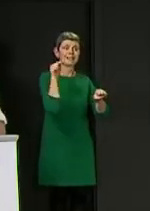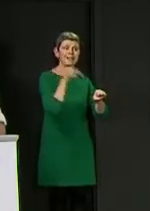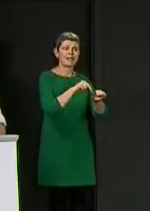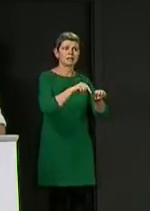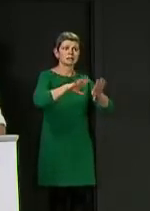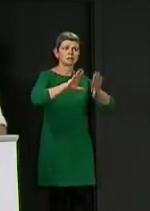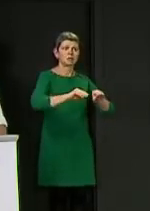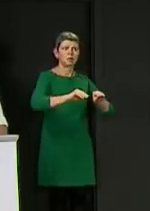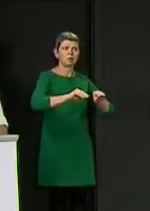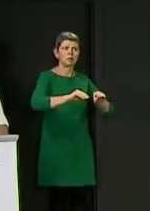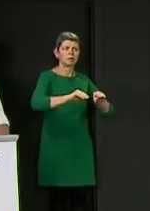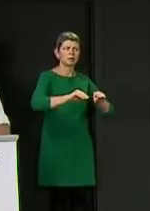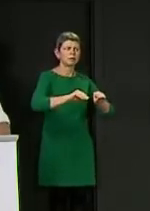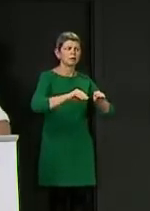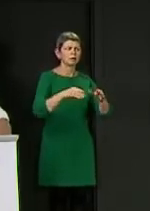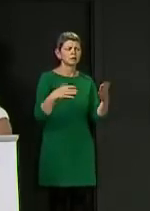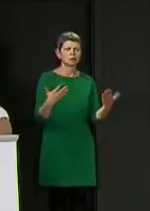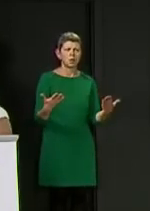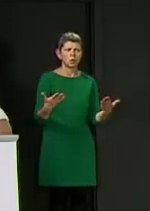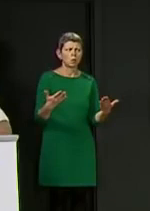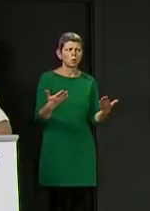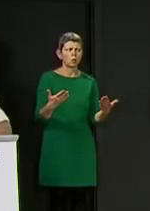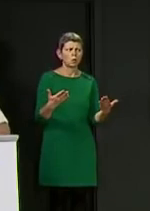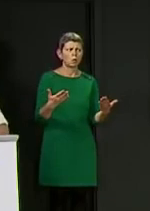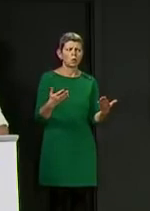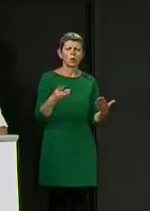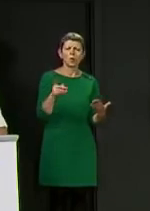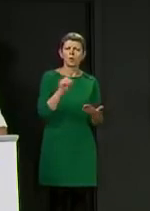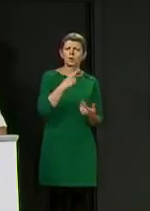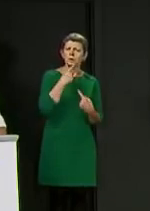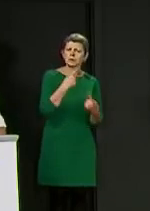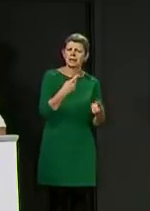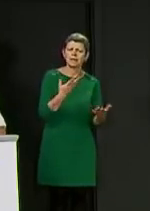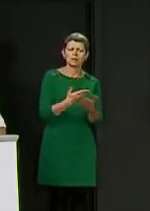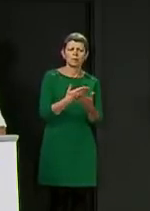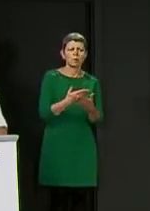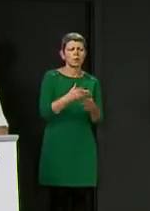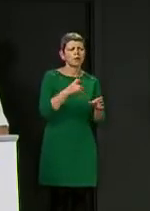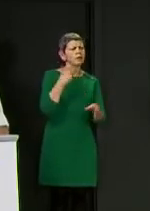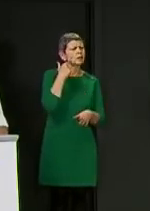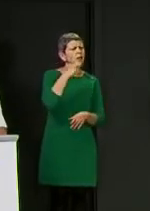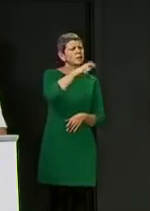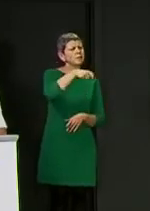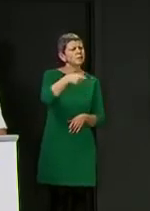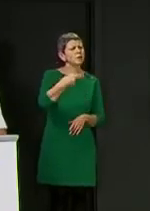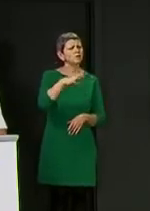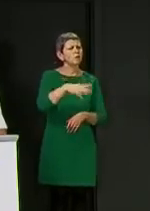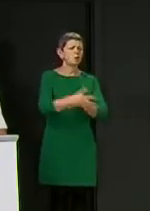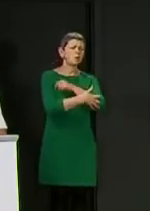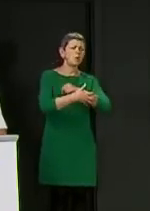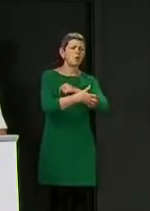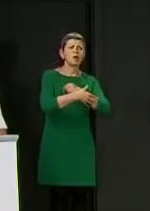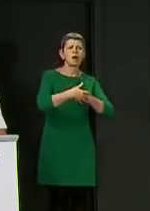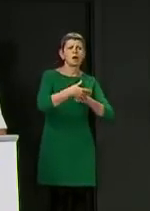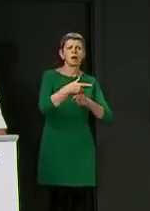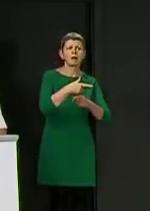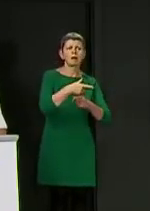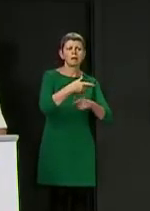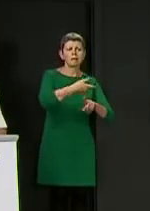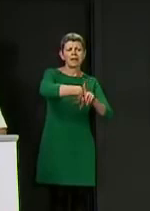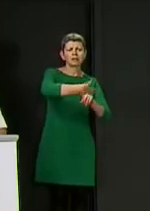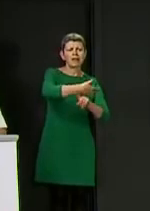I'd like to know what you'd say to young Scots from poor backgrounds. Can you reassure them that they won't be facing a lifelong